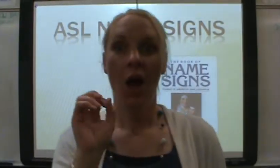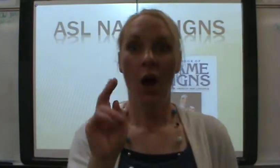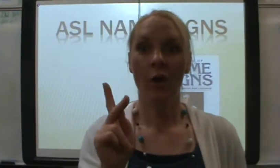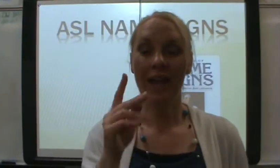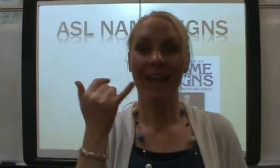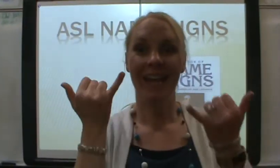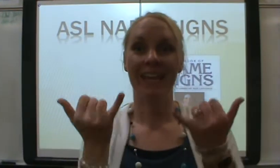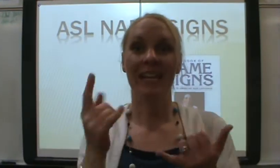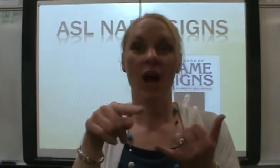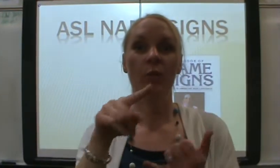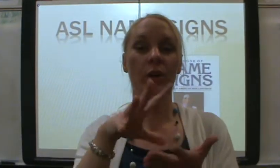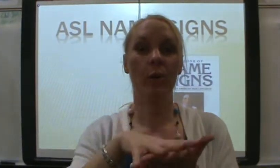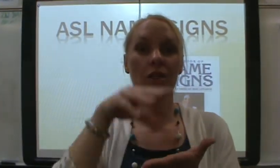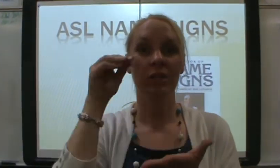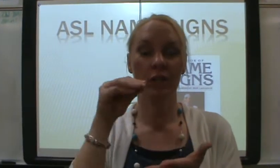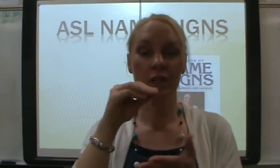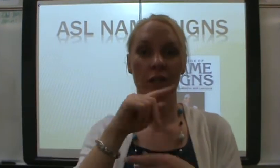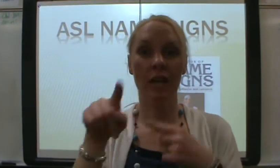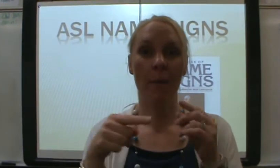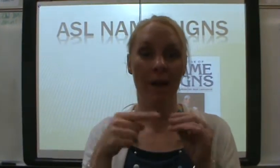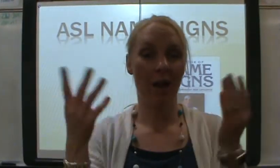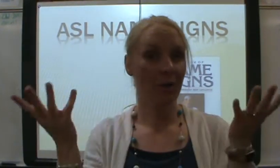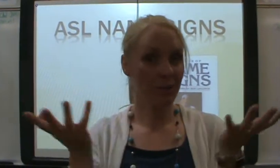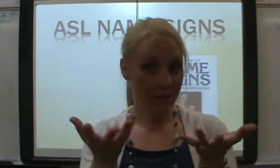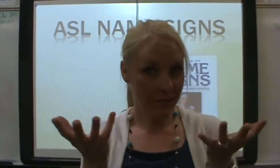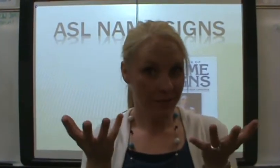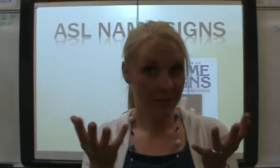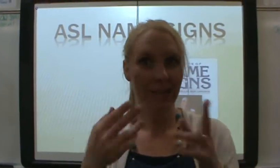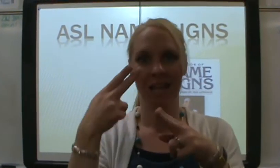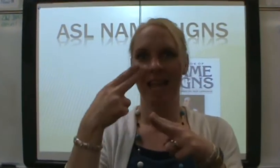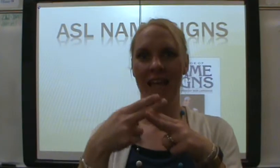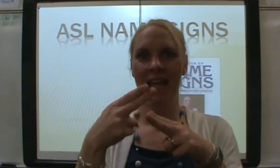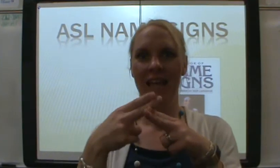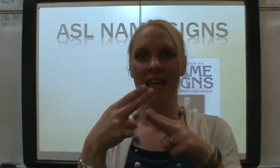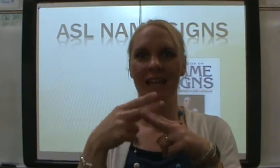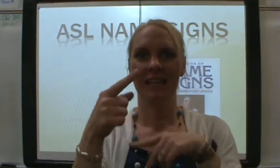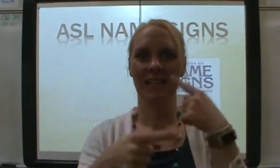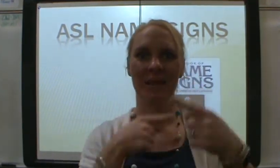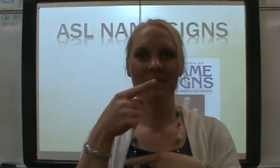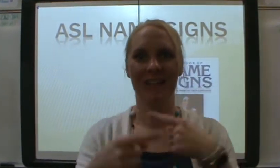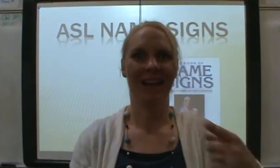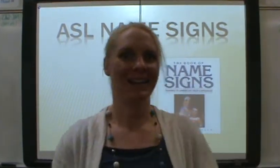Okay, now we're going to learn about name signs.